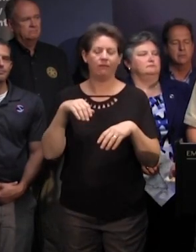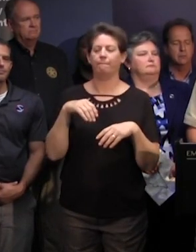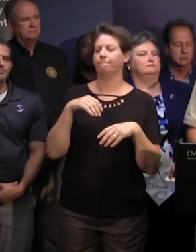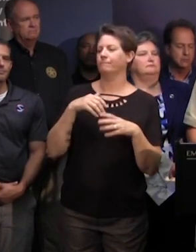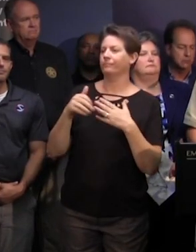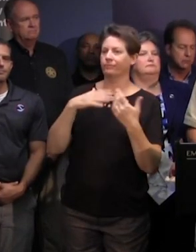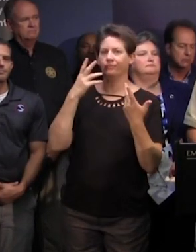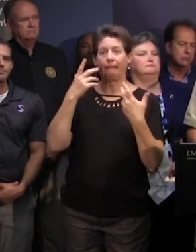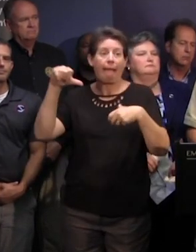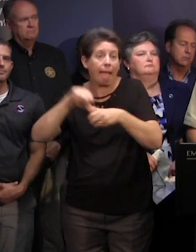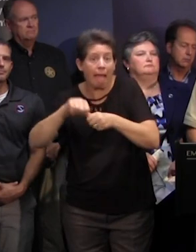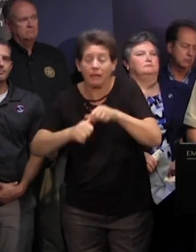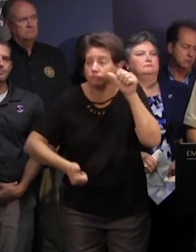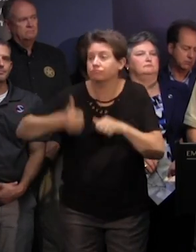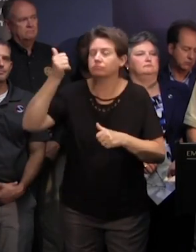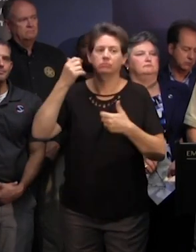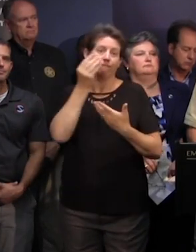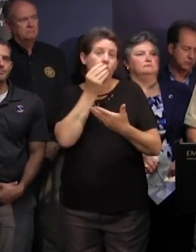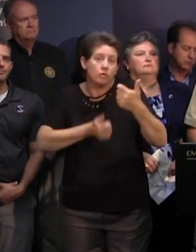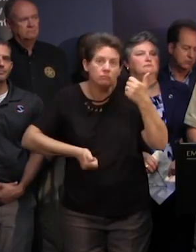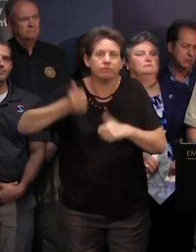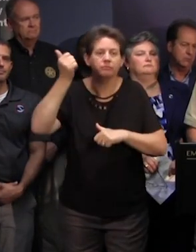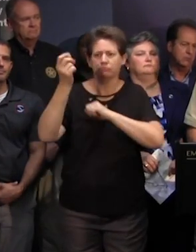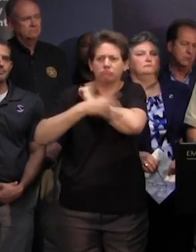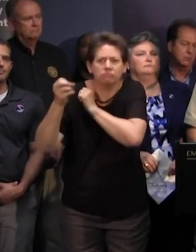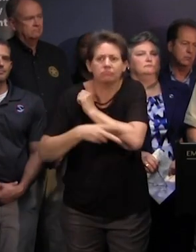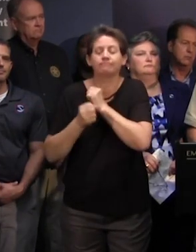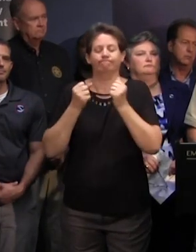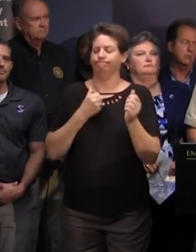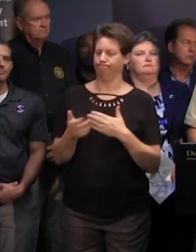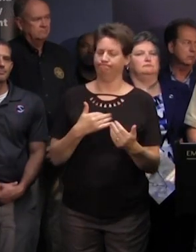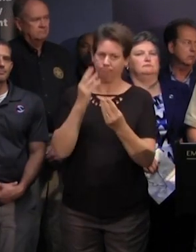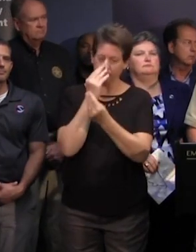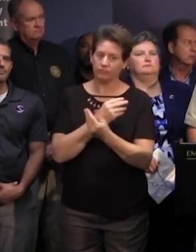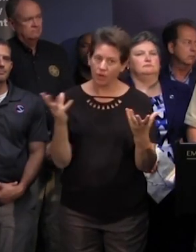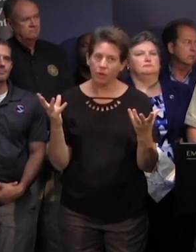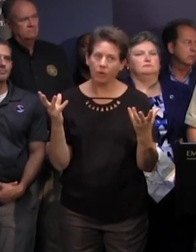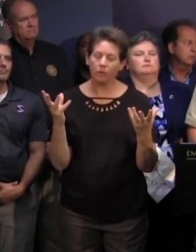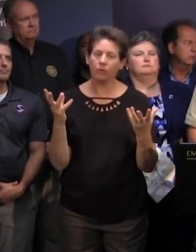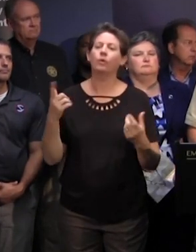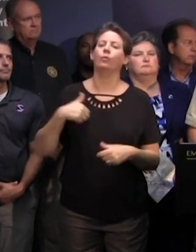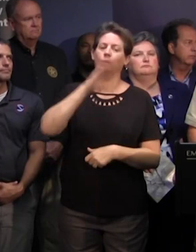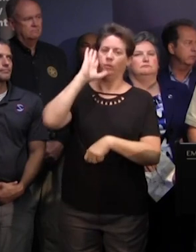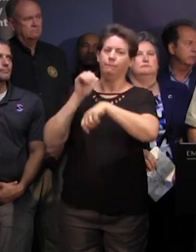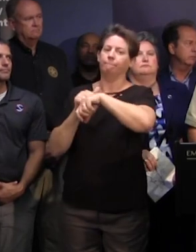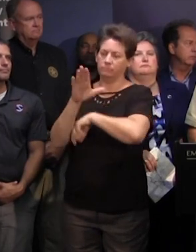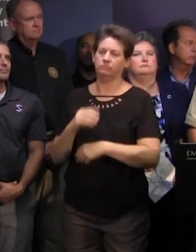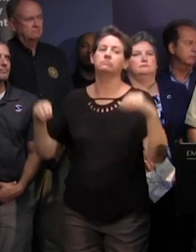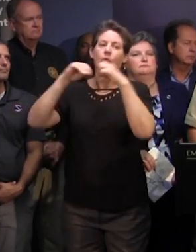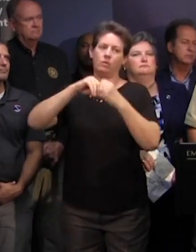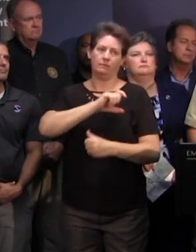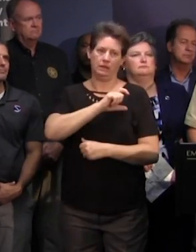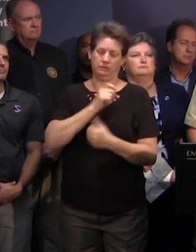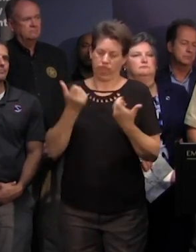price price price gouging looting or break-ins i want everyone to know that additional law enforcement resources